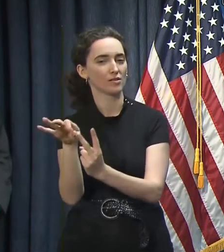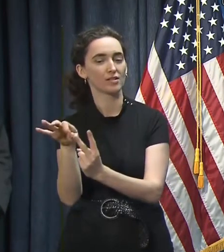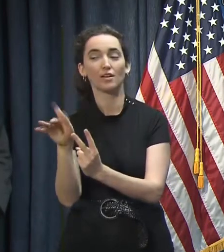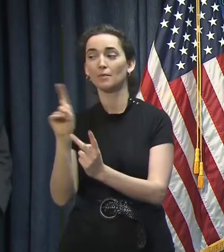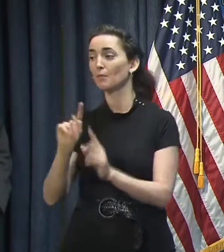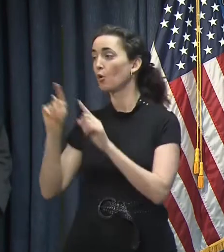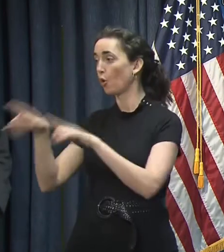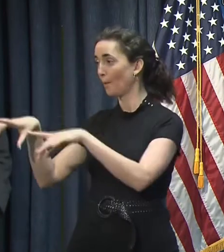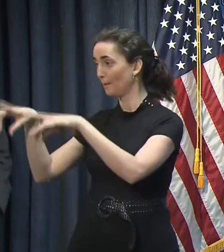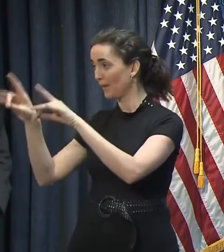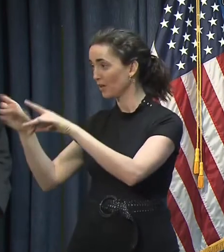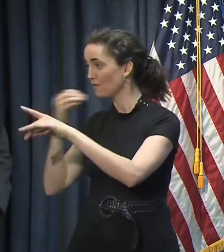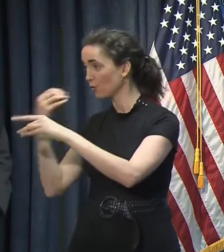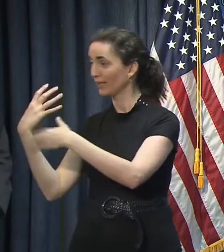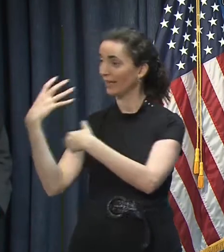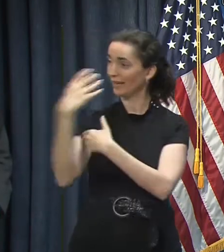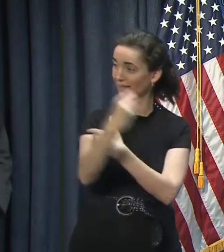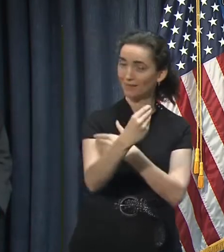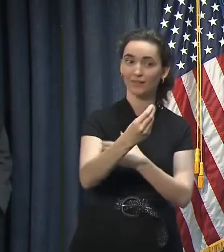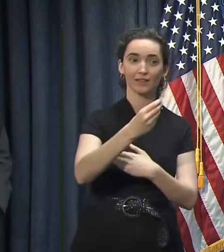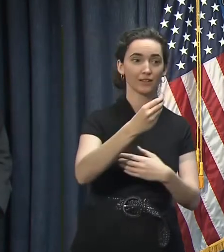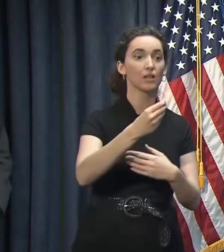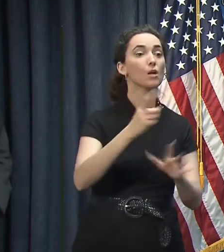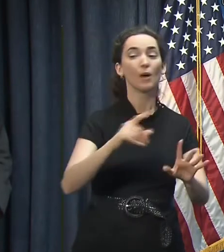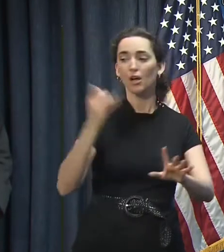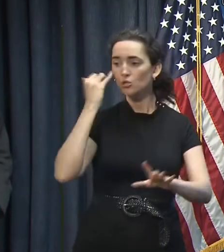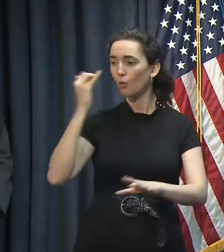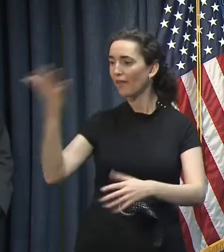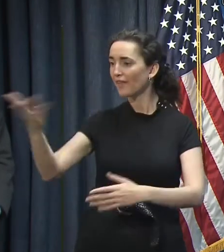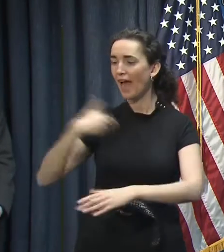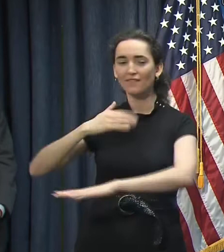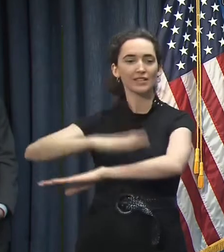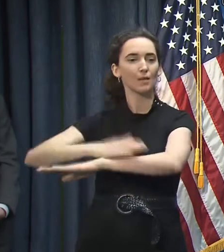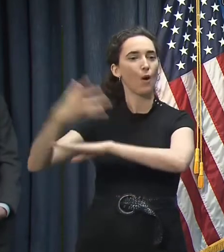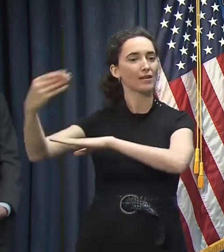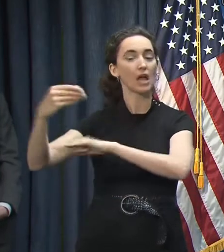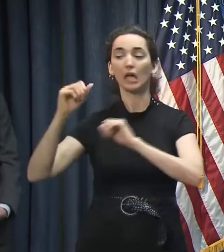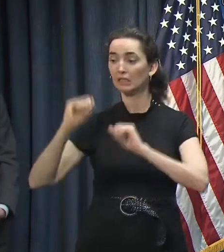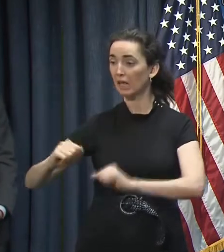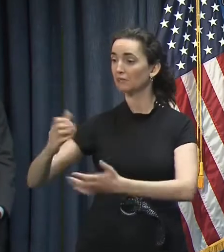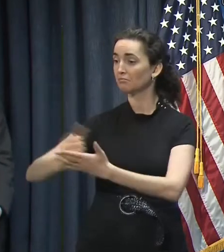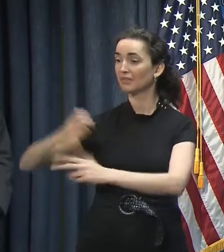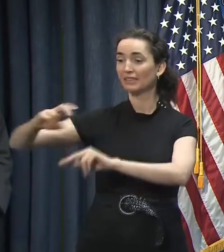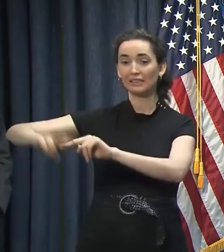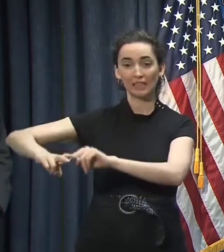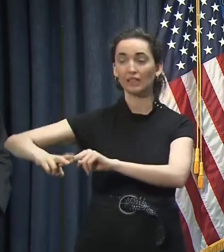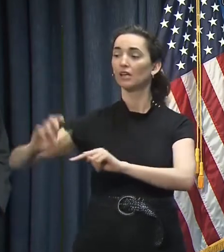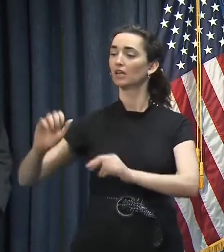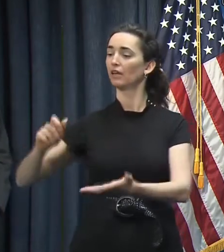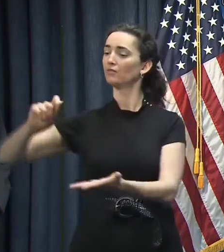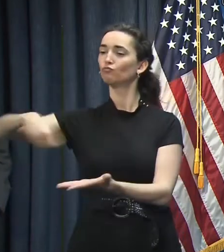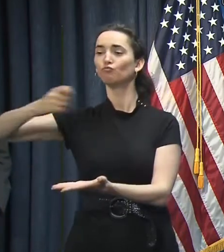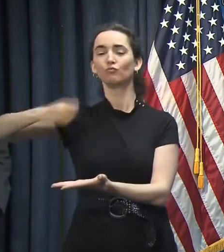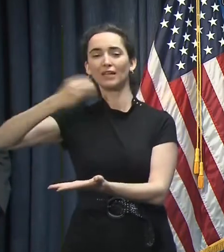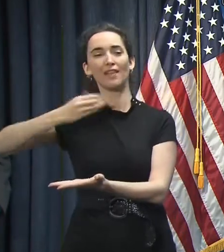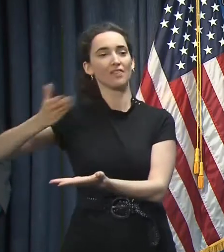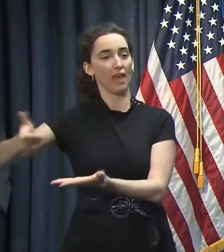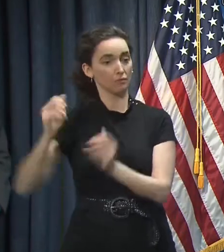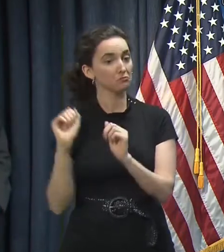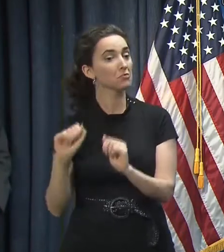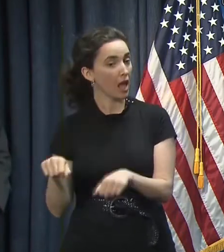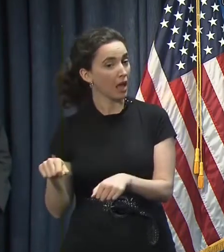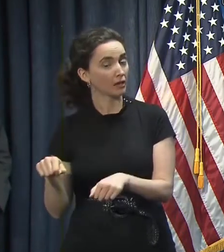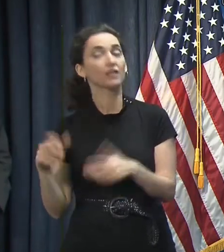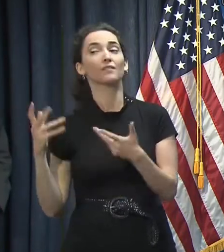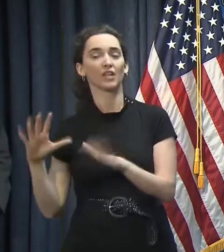leave. That if there is an outdoor table where they can sit at and consume that meal, they can do so